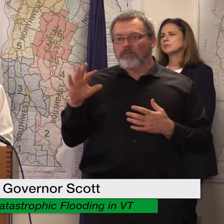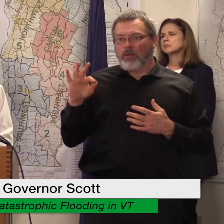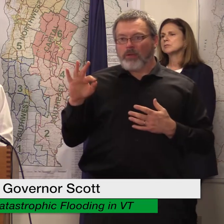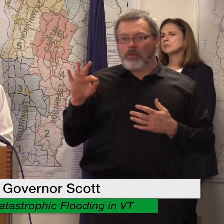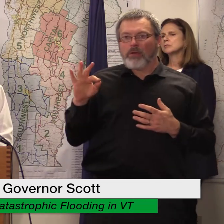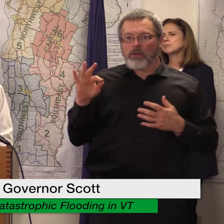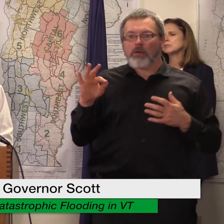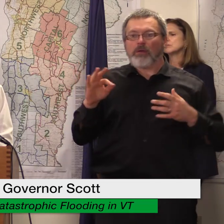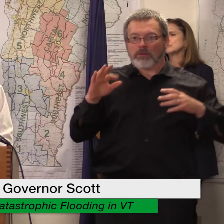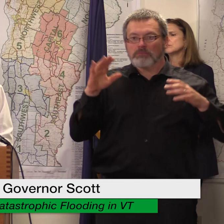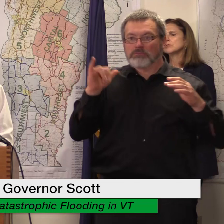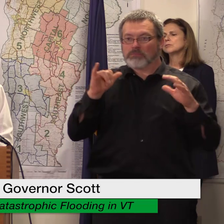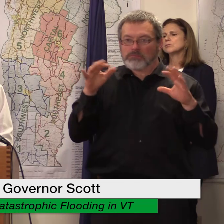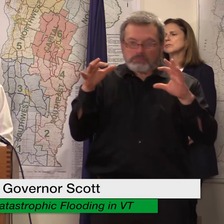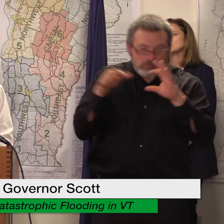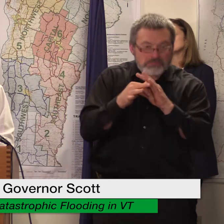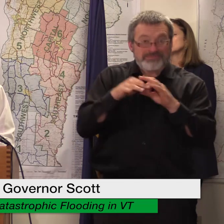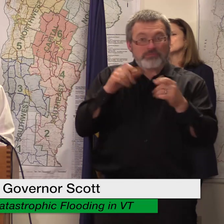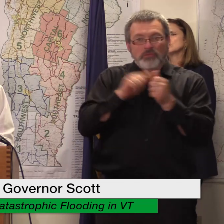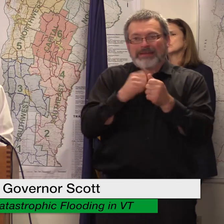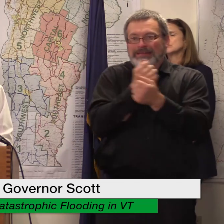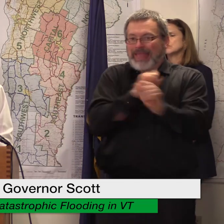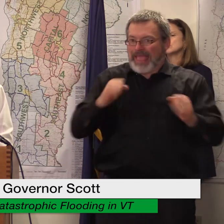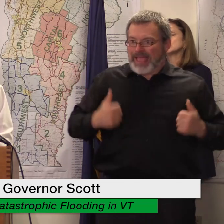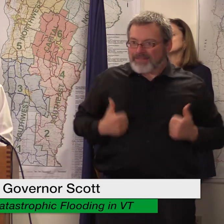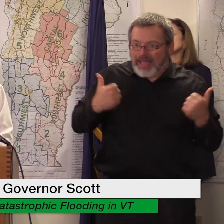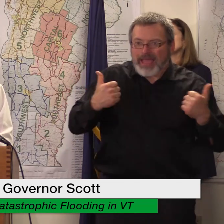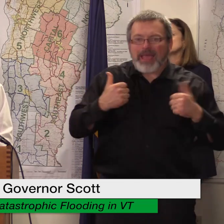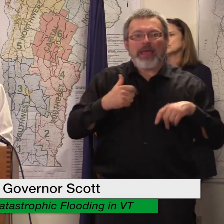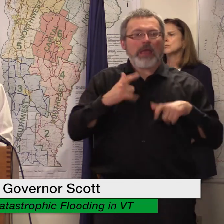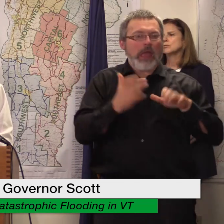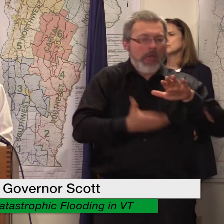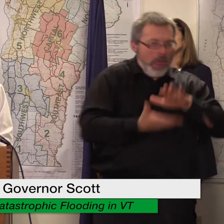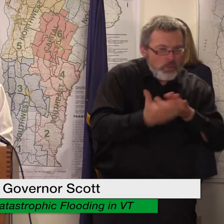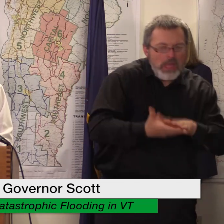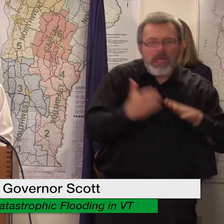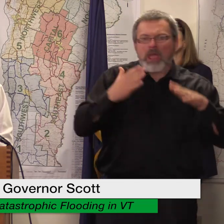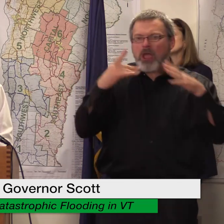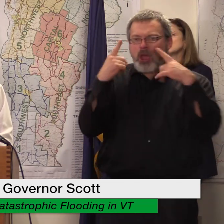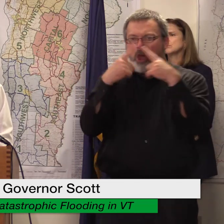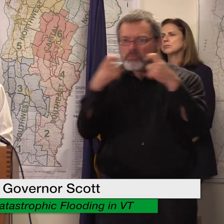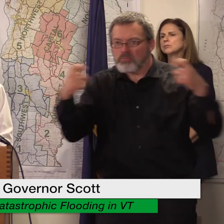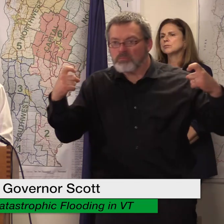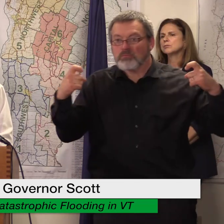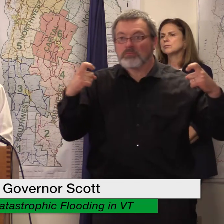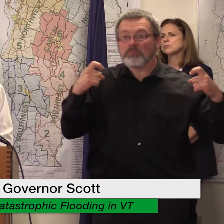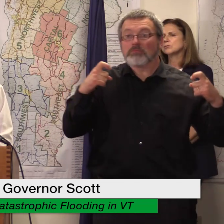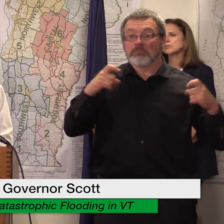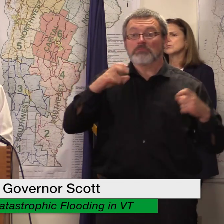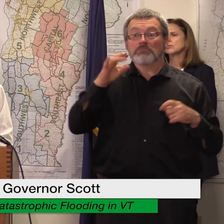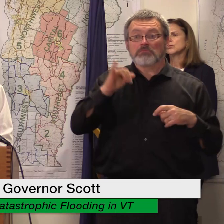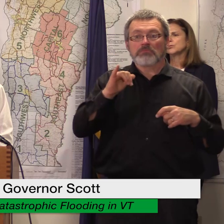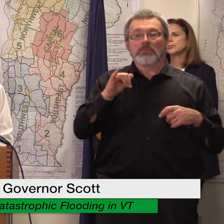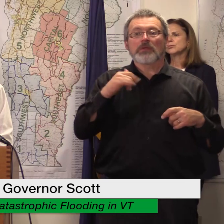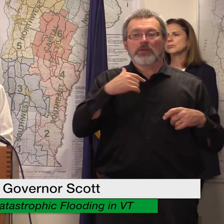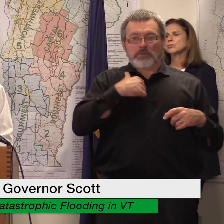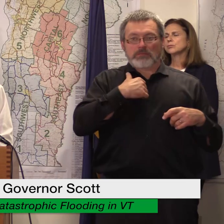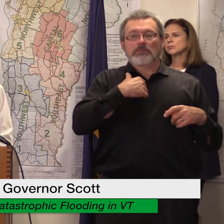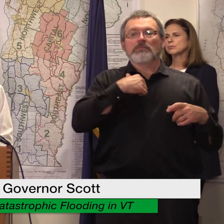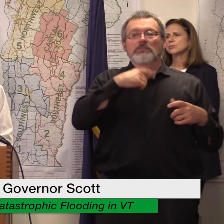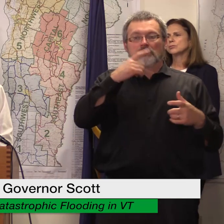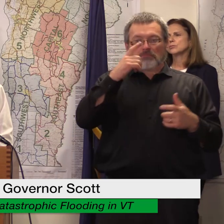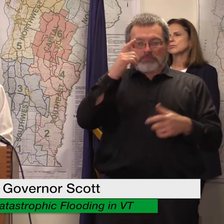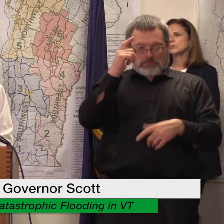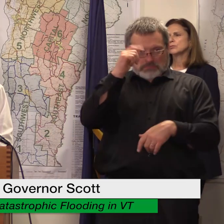with life-saving and life-sustaining operations the declaration authorizes 11 counties for public